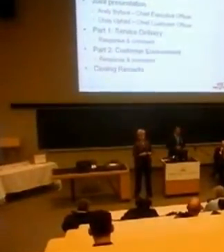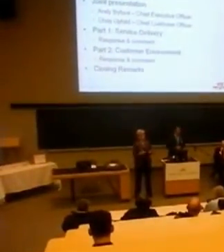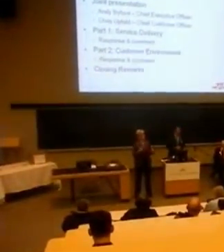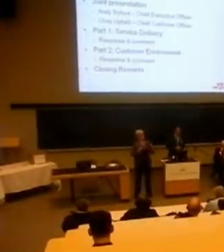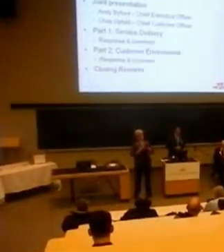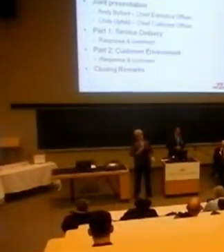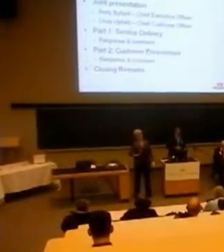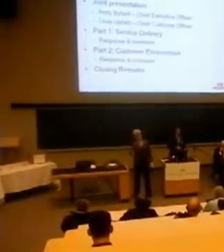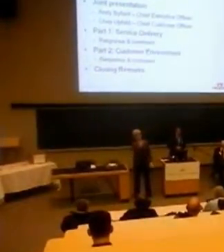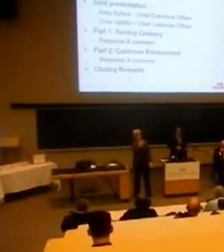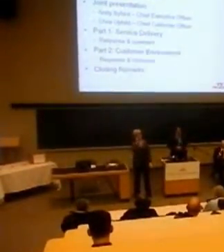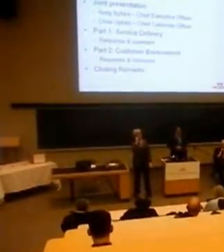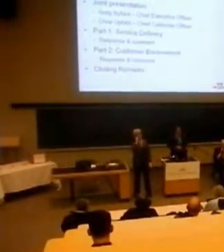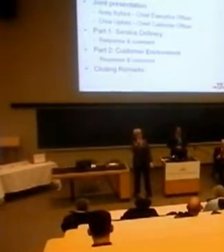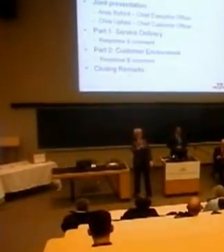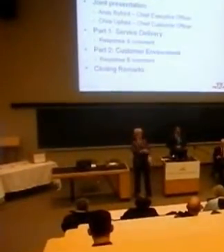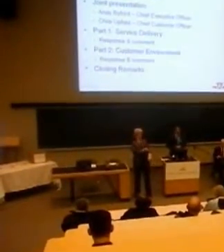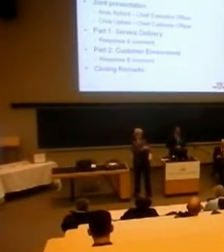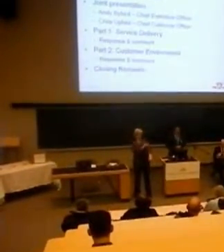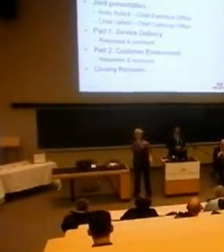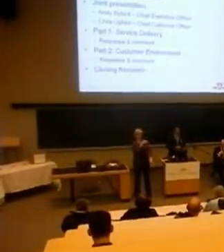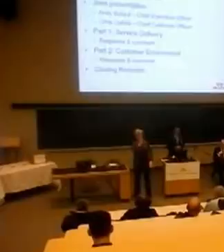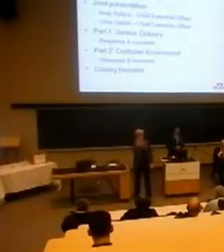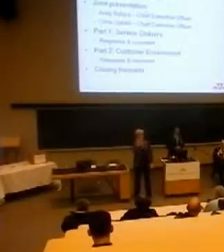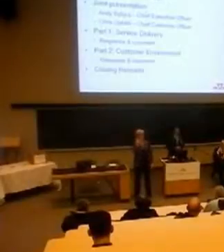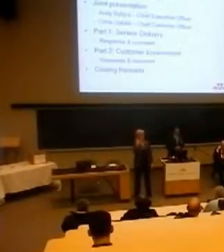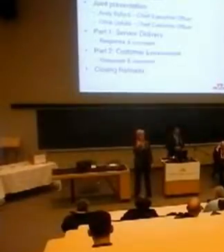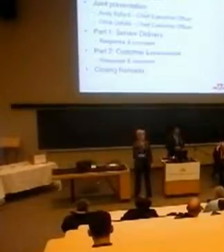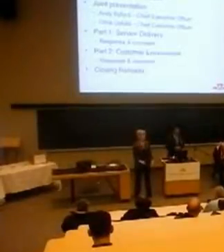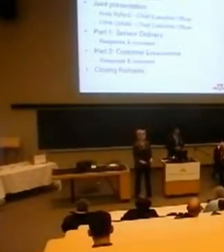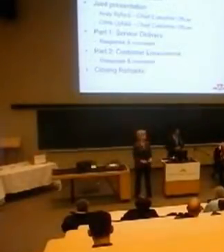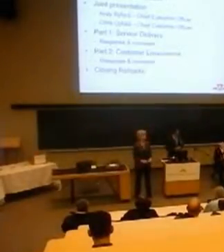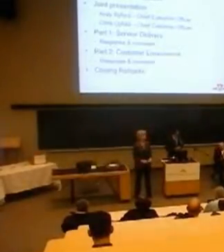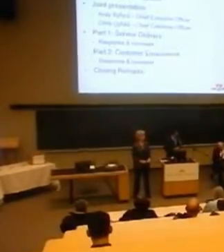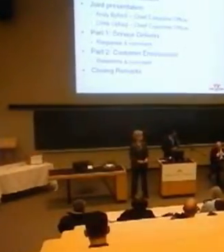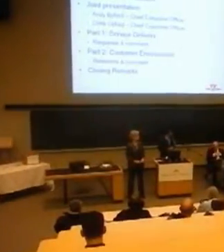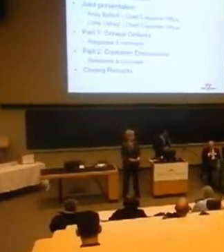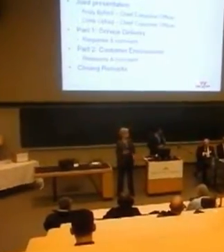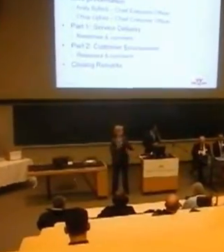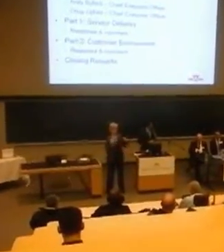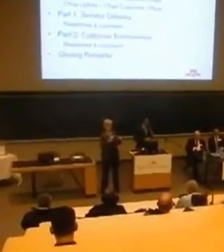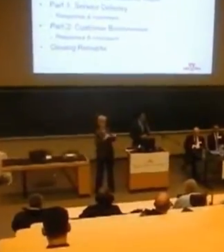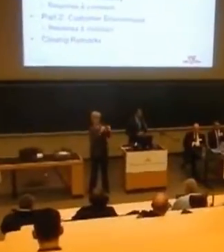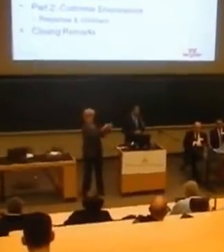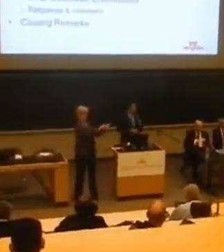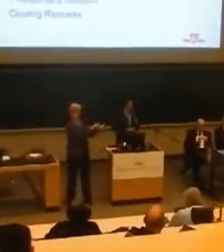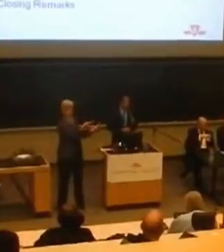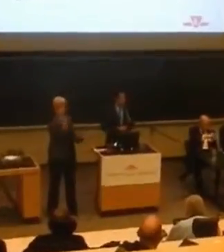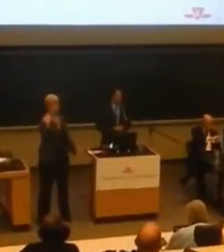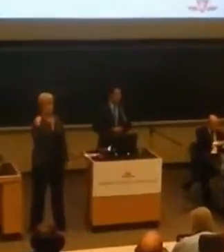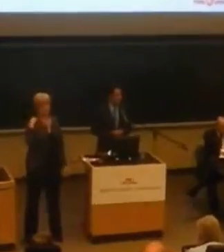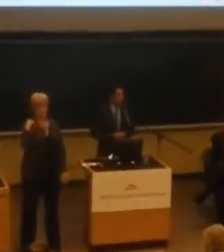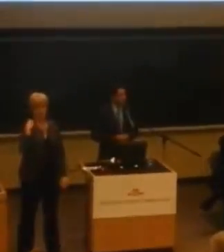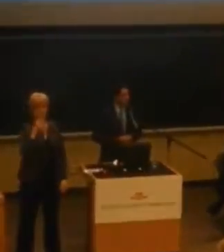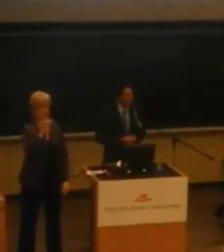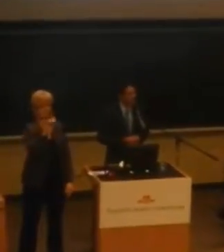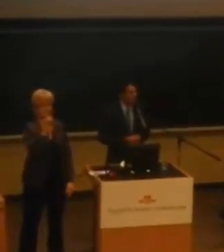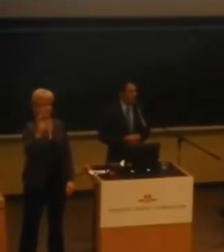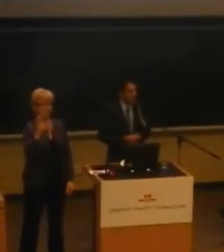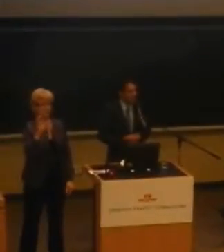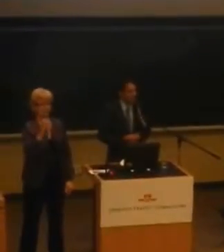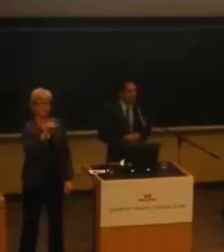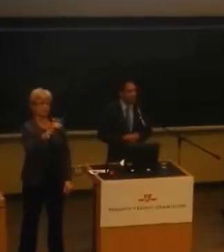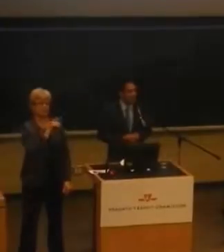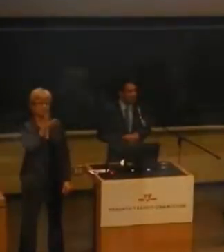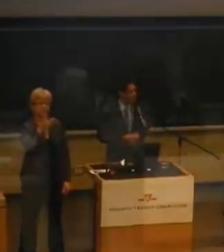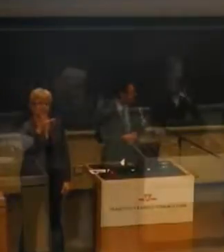customer experience can continue to be improved on the TTC. So without further ado, I'm going to turn it over to the chair of the Toronto Transit Commission,